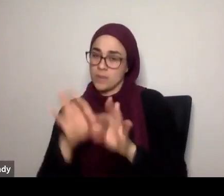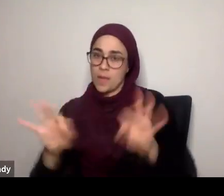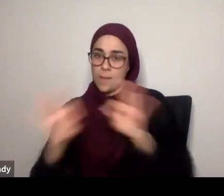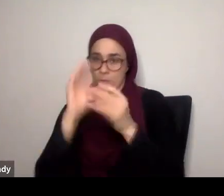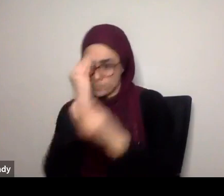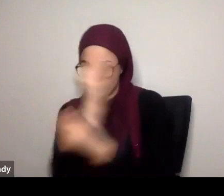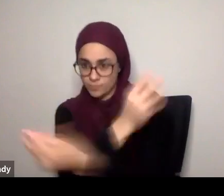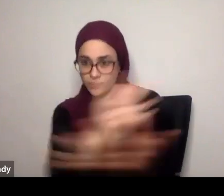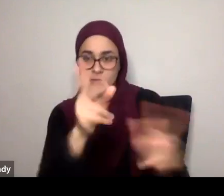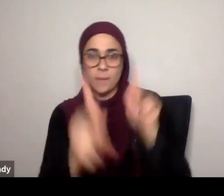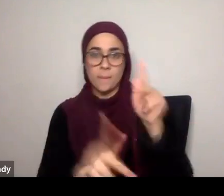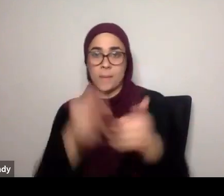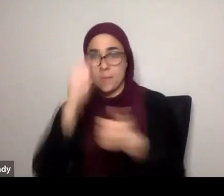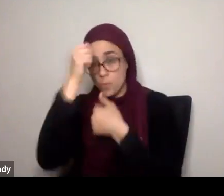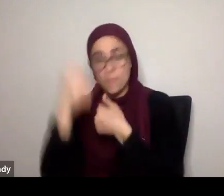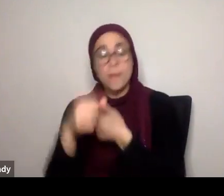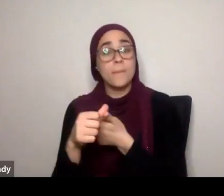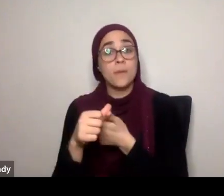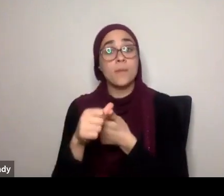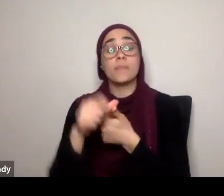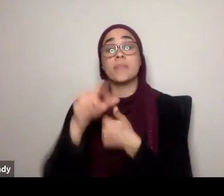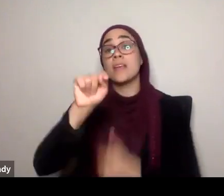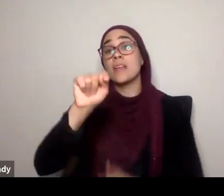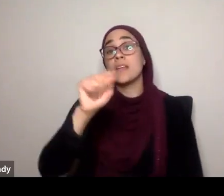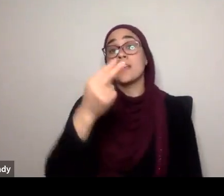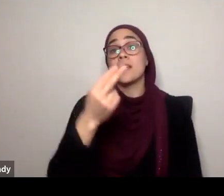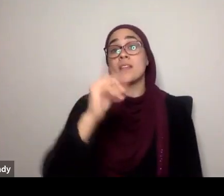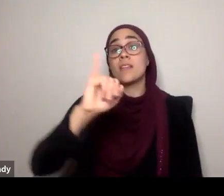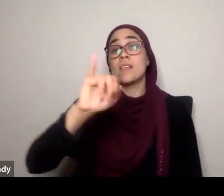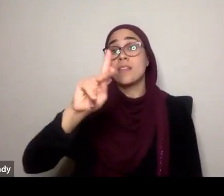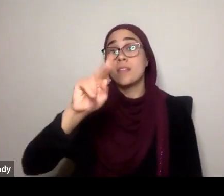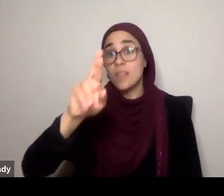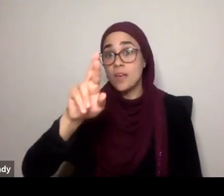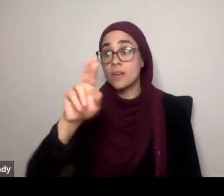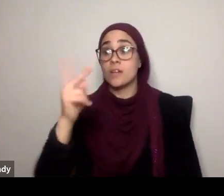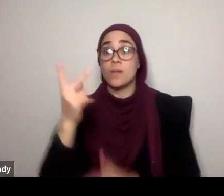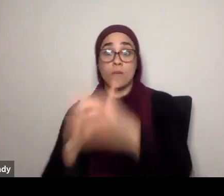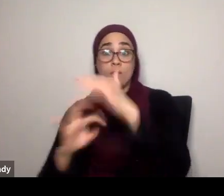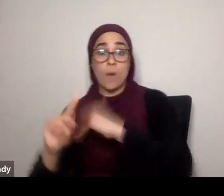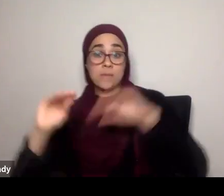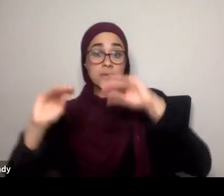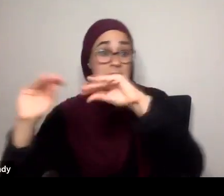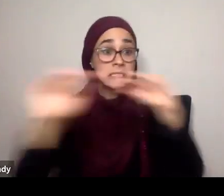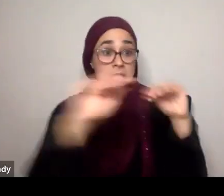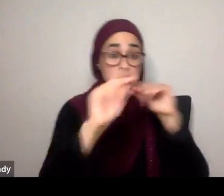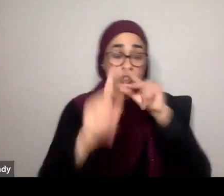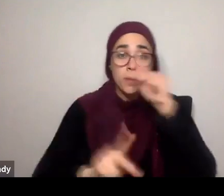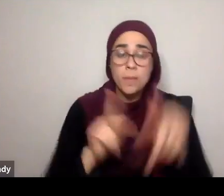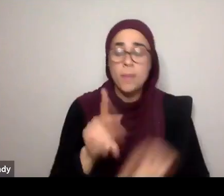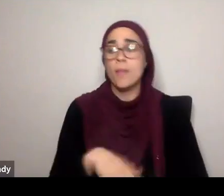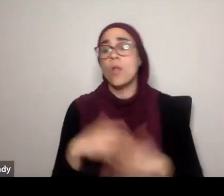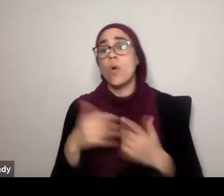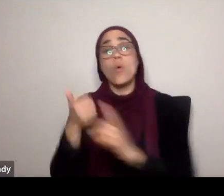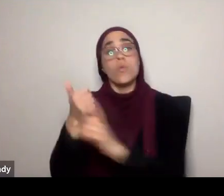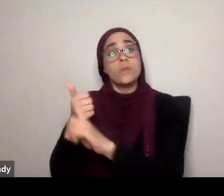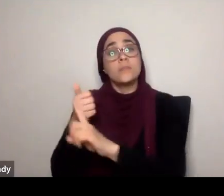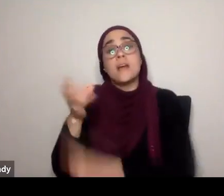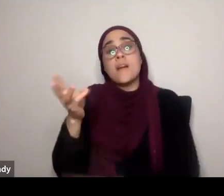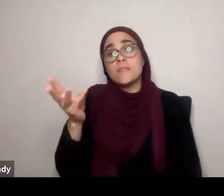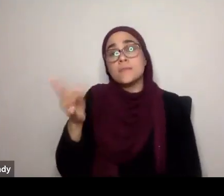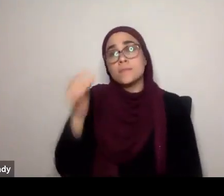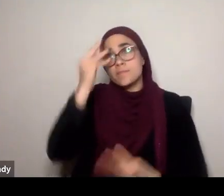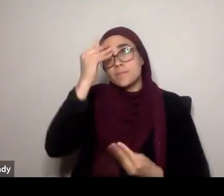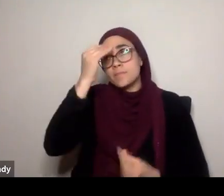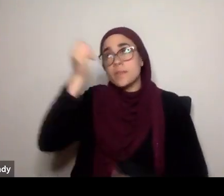he's doing, dhikr, reminding people, speaking, preaching, teaching, or he's doing tasbih, or he's engaging, in